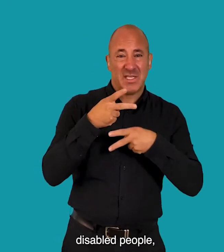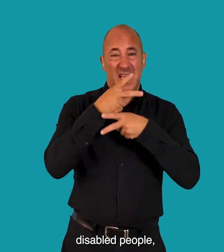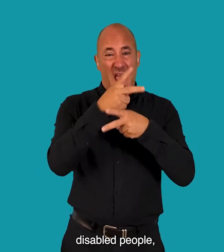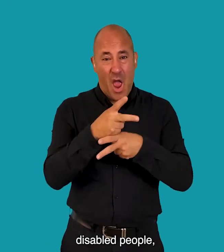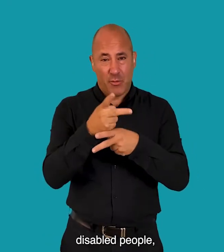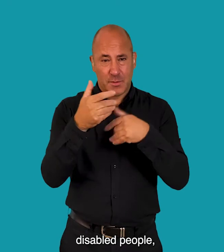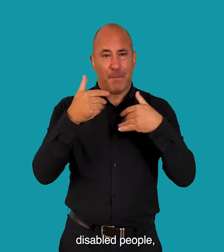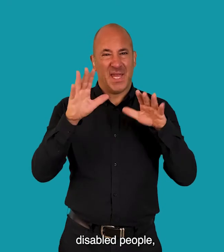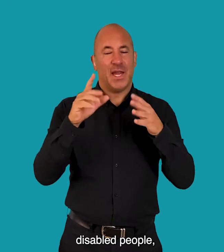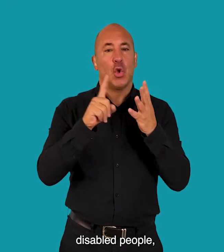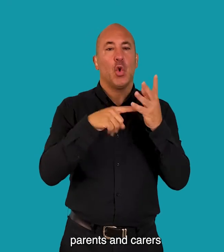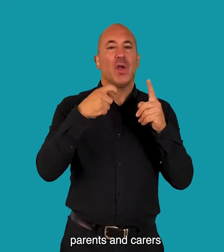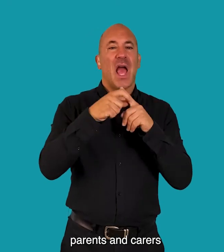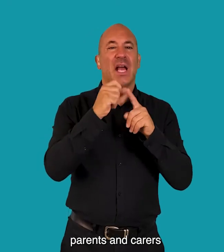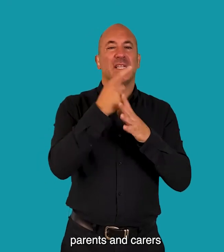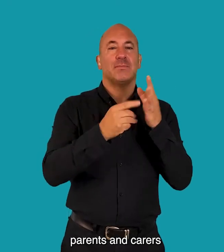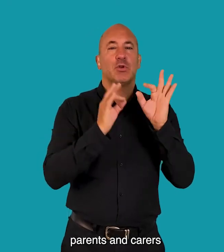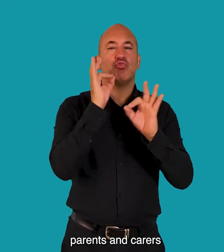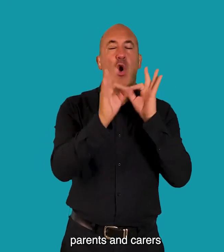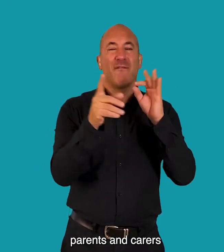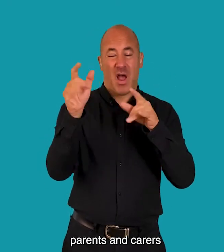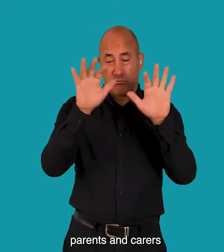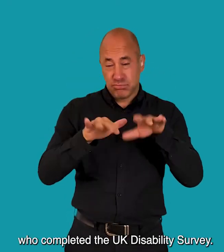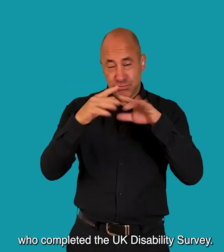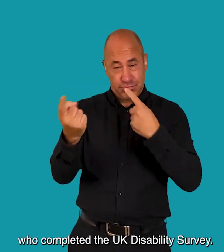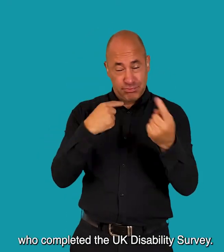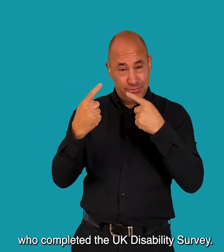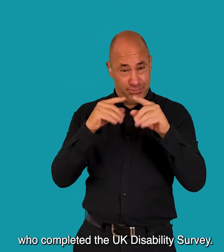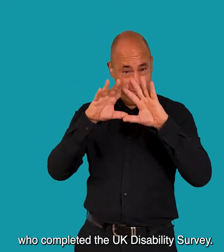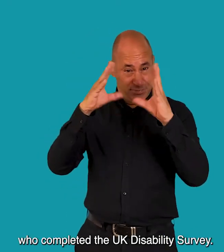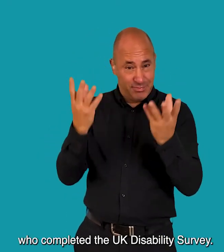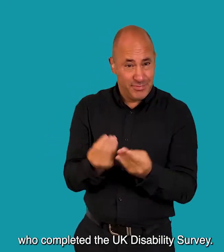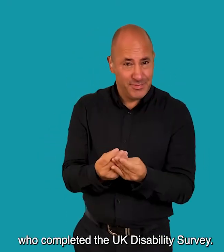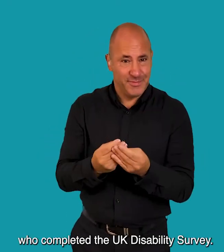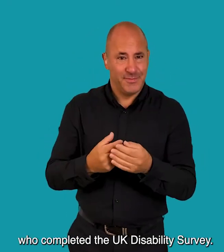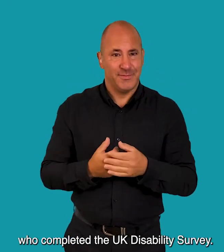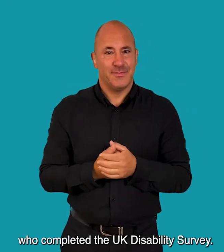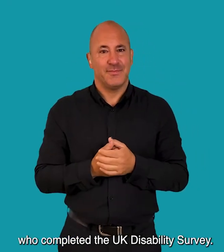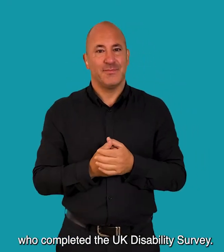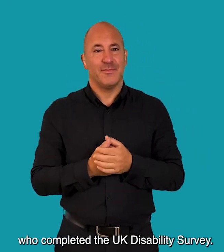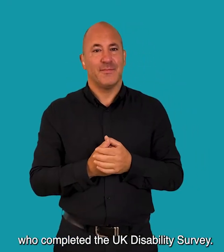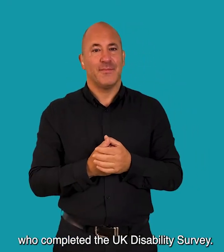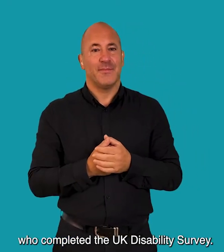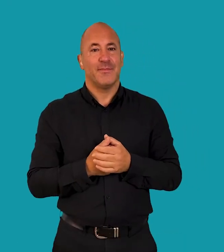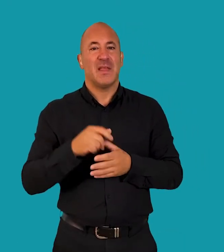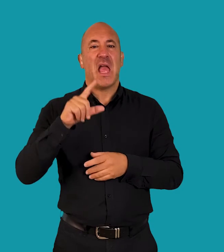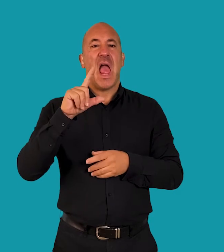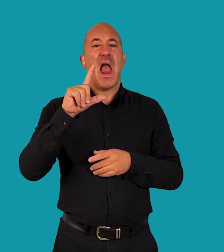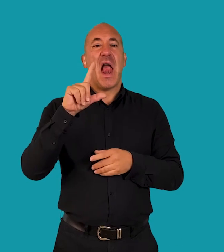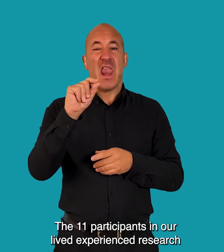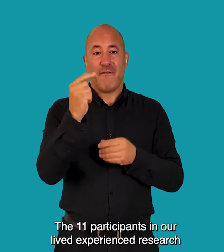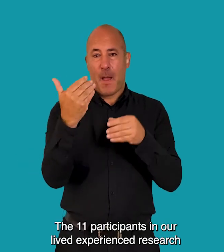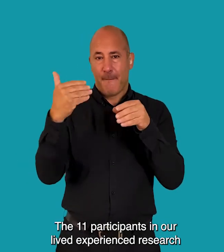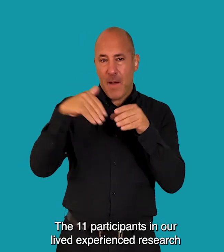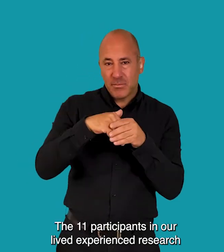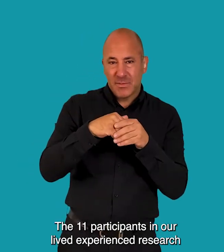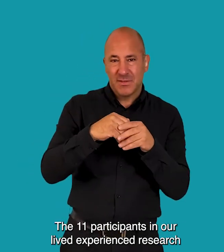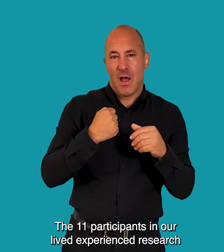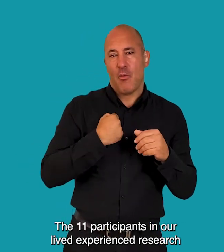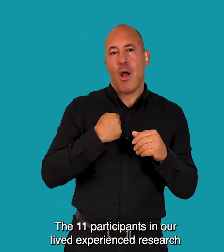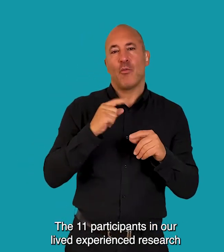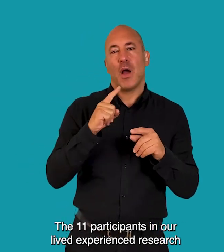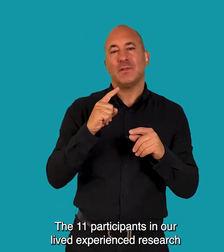disabled people, parents and carers, who completed the UK Disability Survey The 11